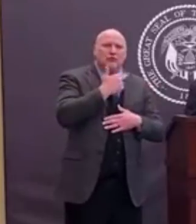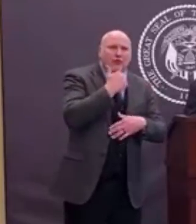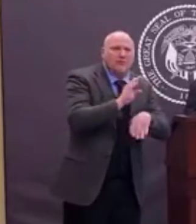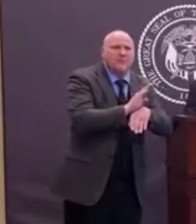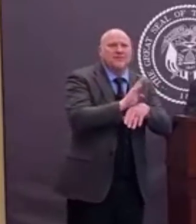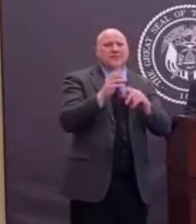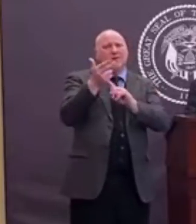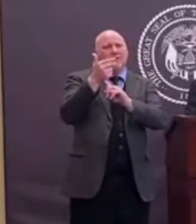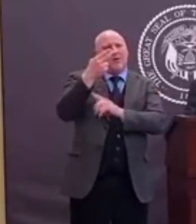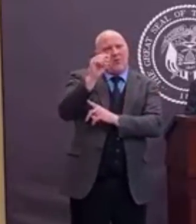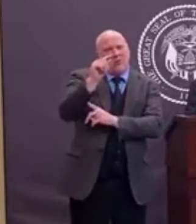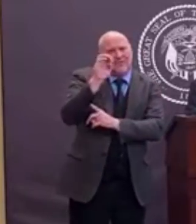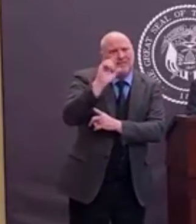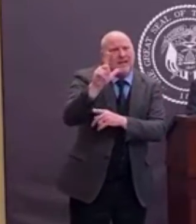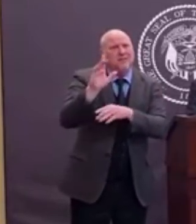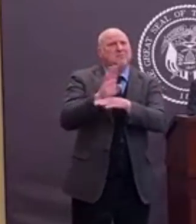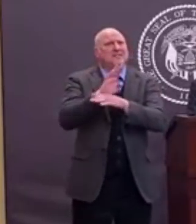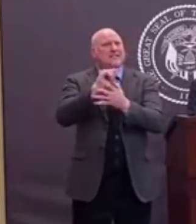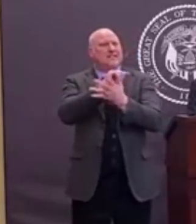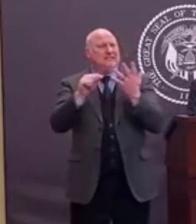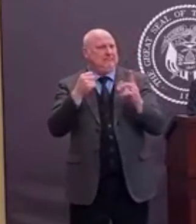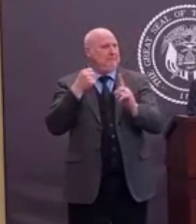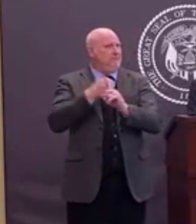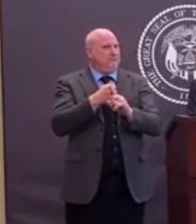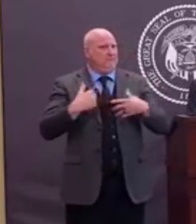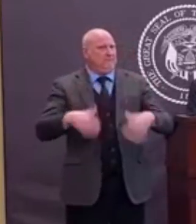Again, we like to go out and socialize.